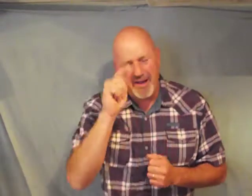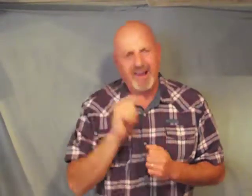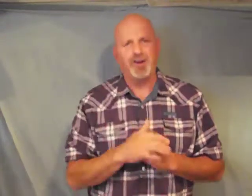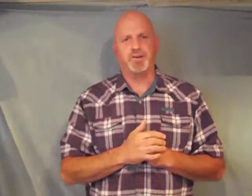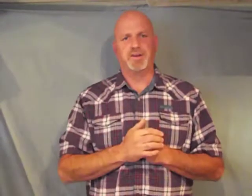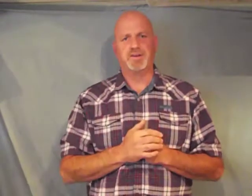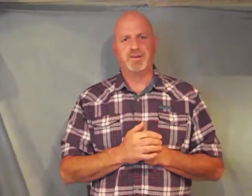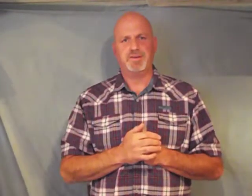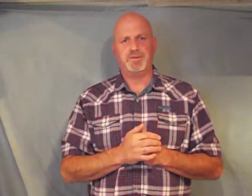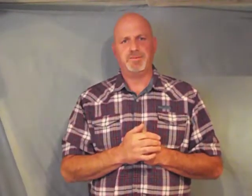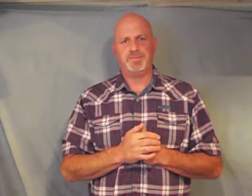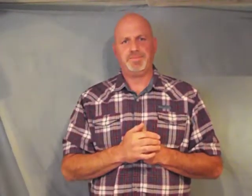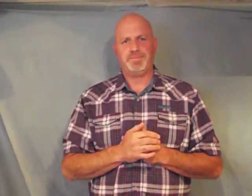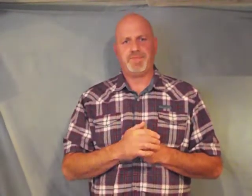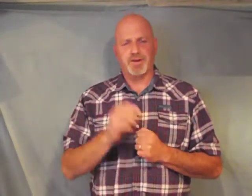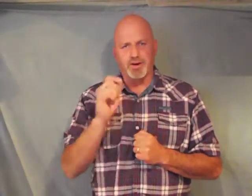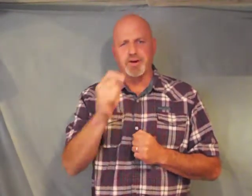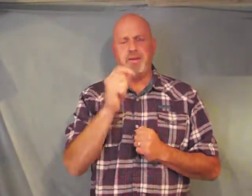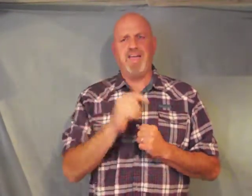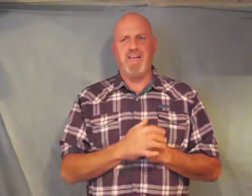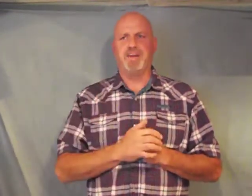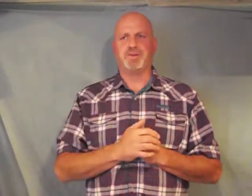healed they're going to be healed